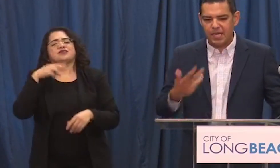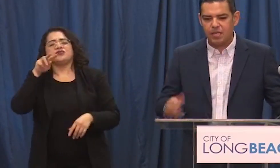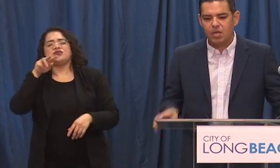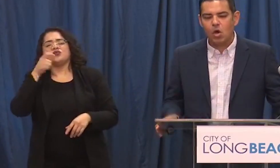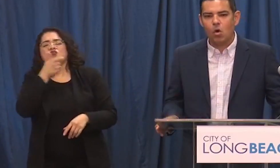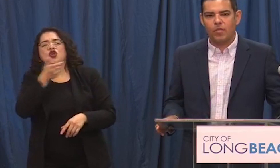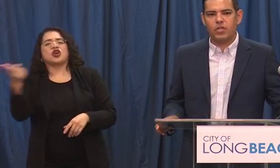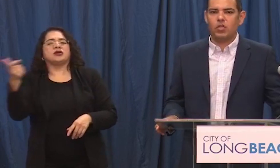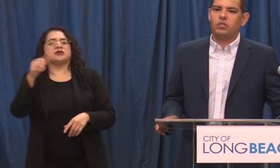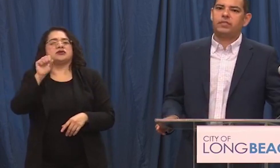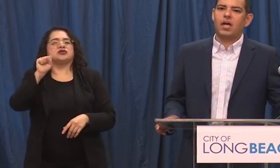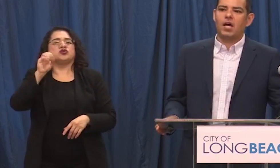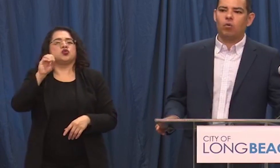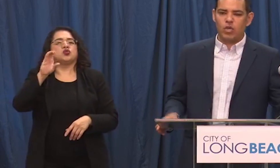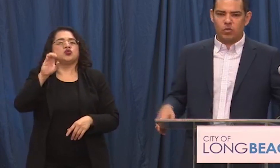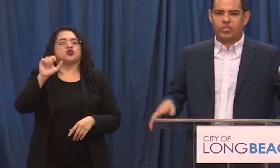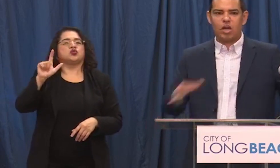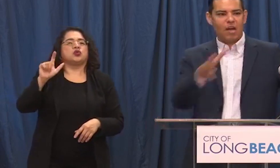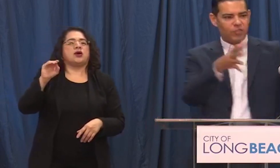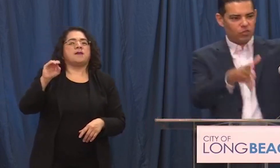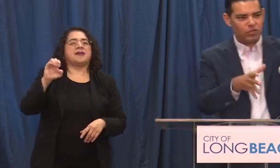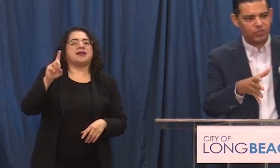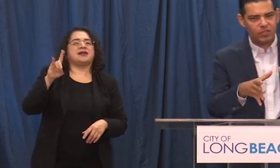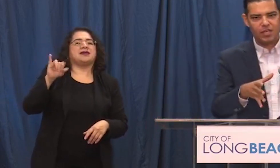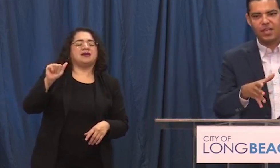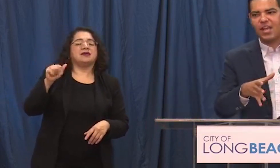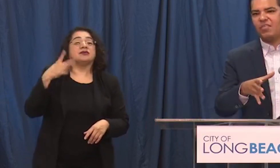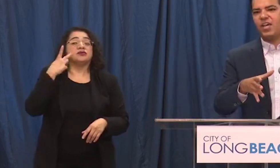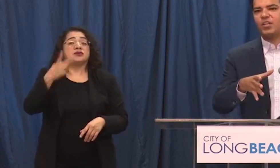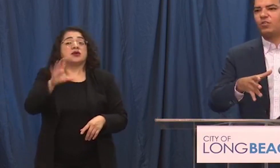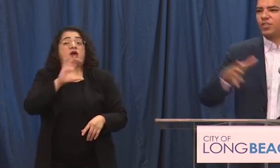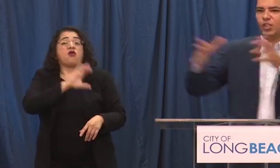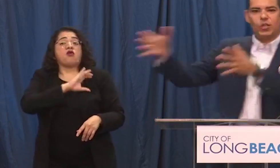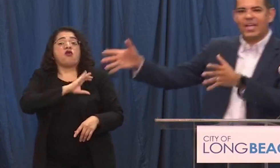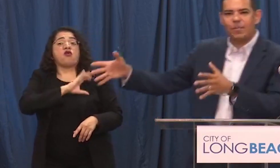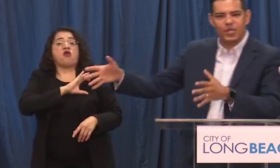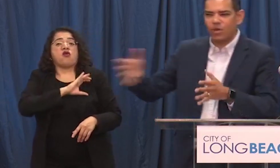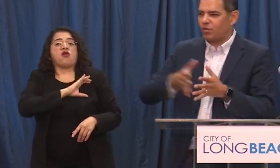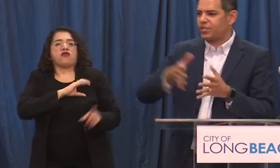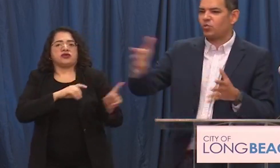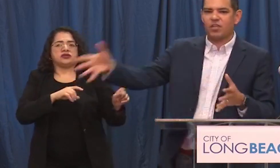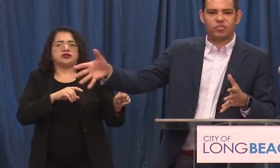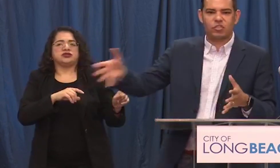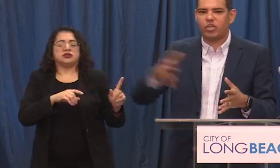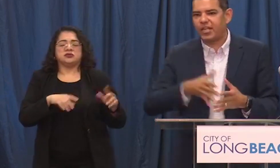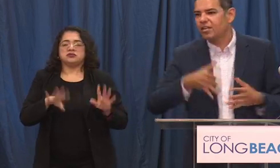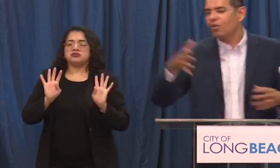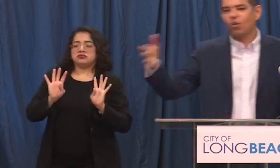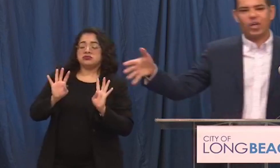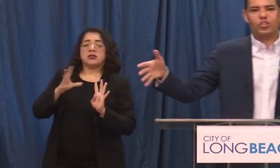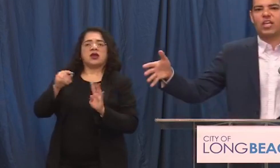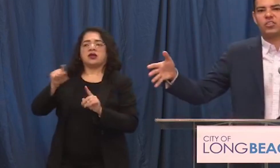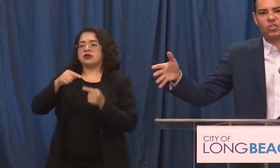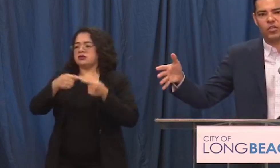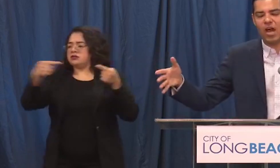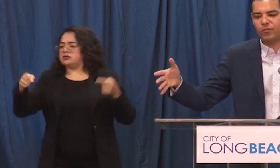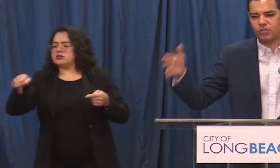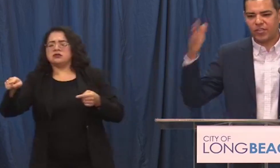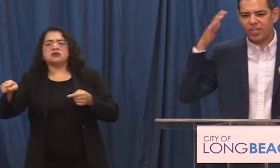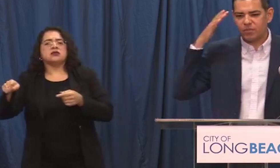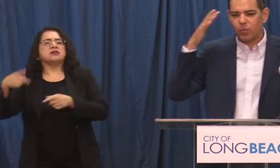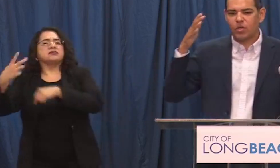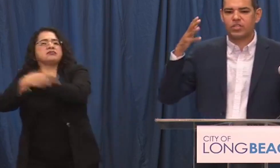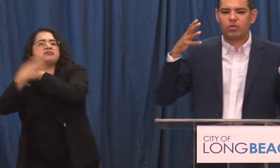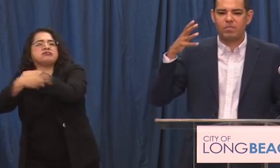social media or on the news uh where you will see officers and then you'll see looting happening whether it's across the street or adjacent to the